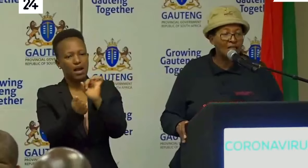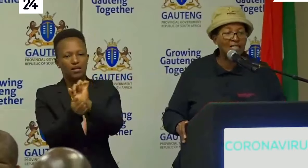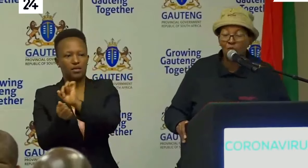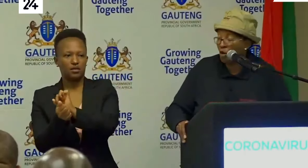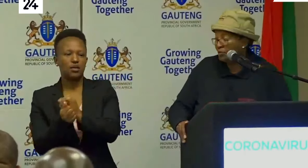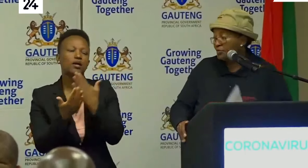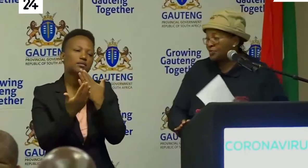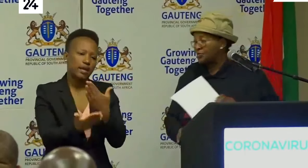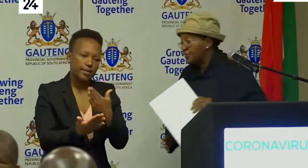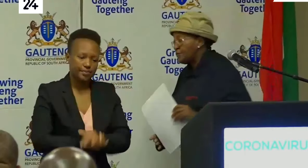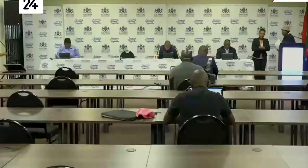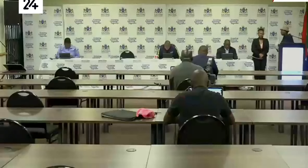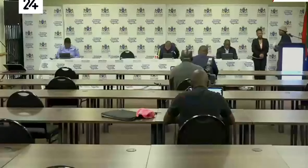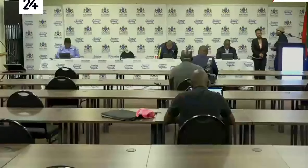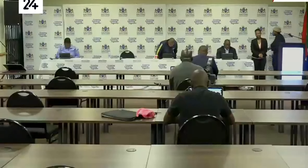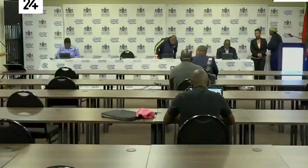thank thank thank